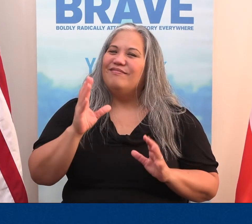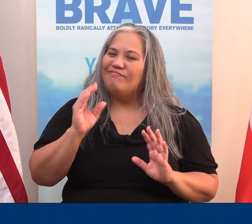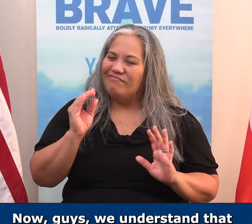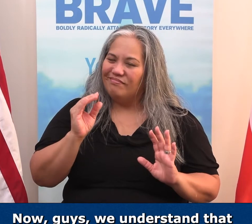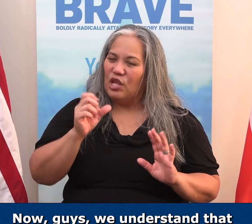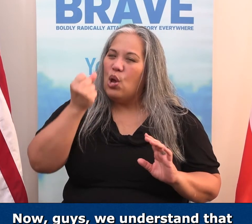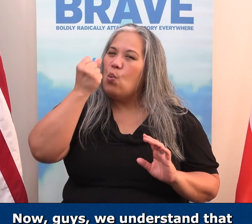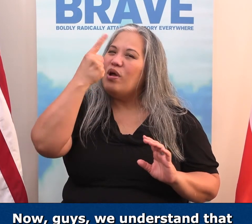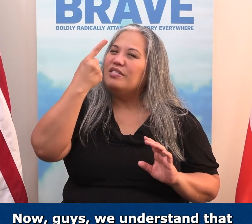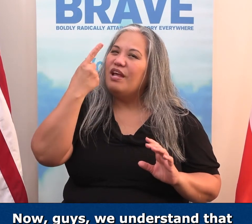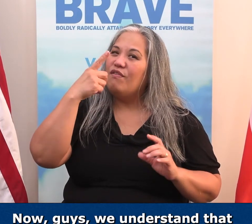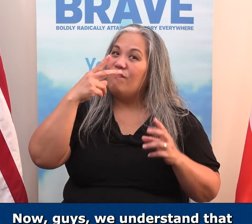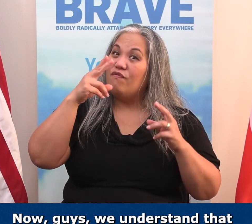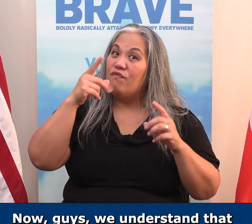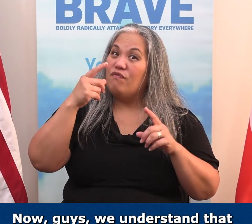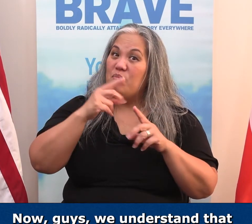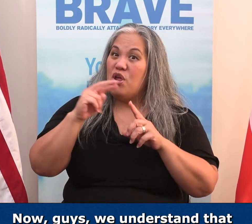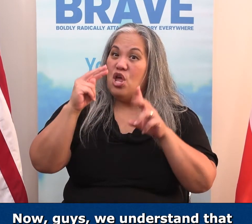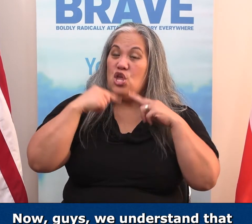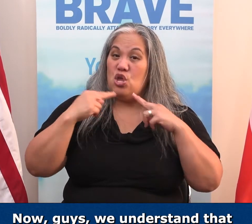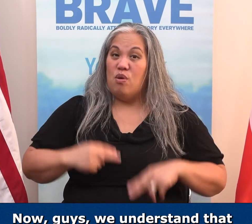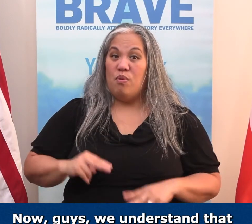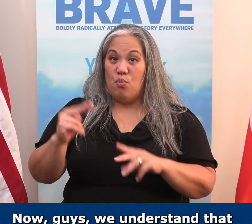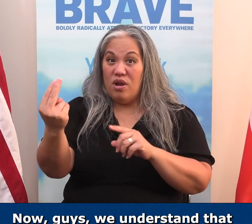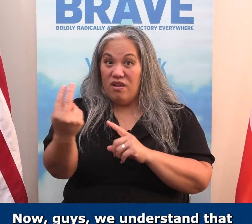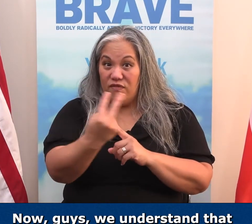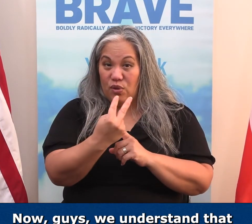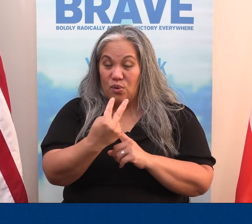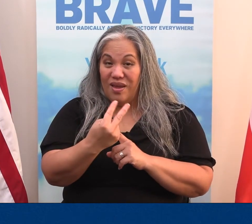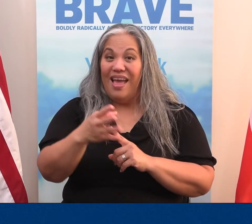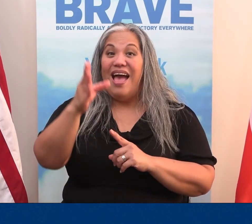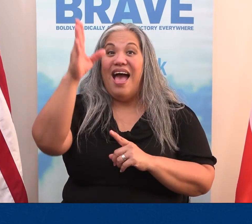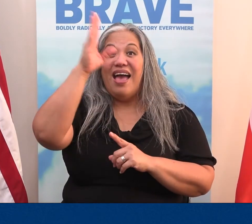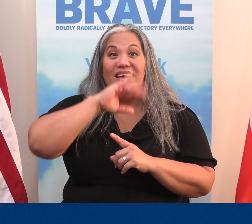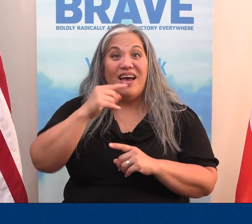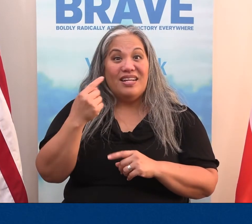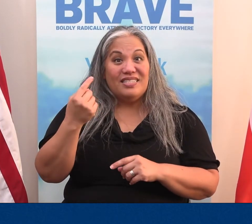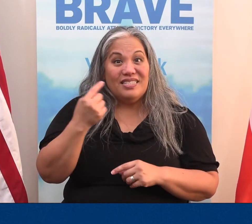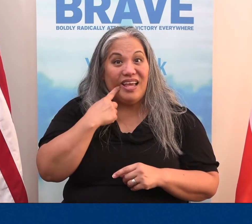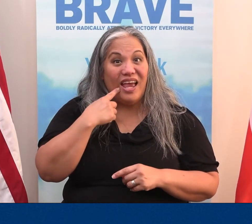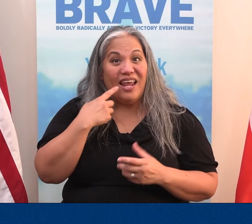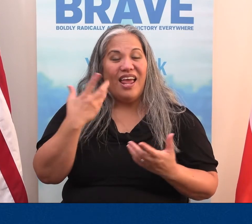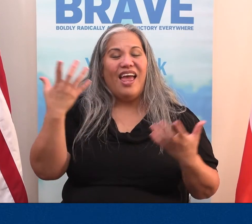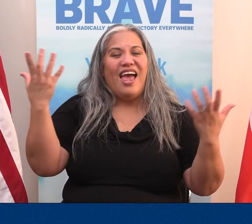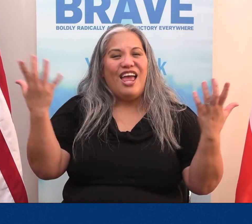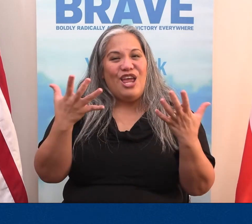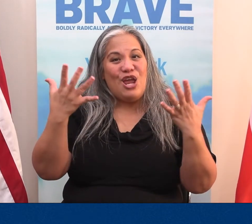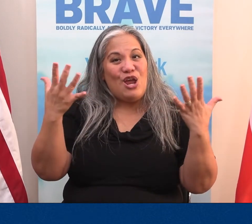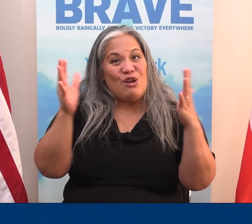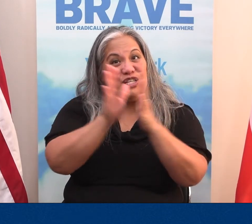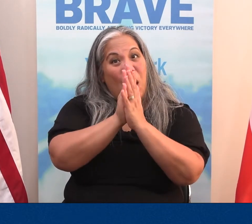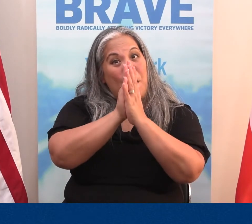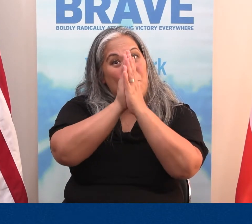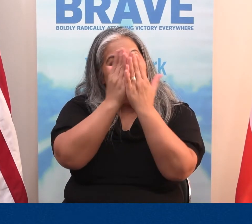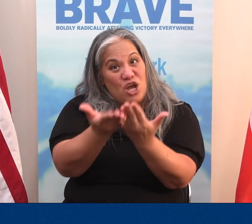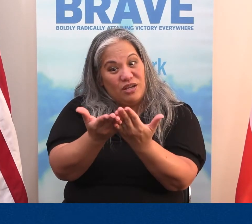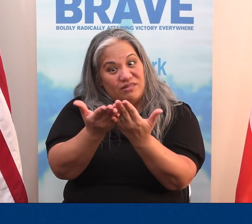Now, guys, we understand that from a human point of view. And God is saying, here's the textbook.